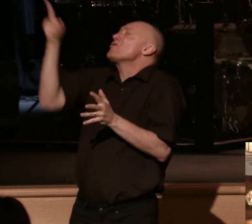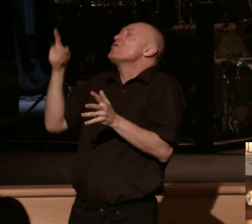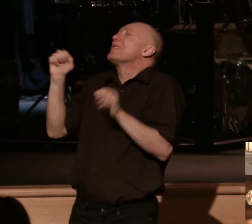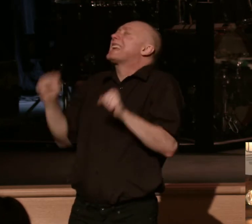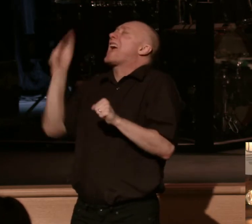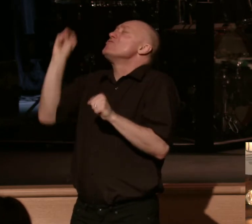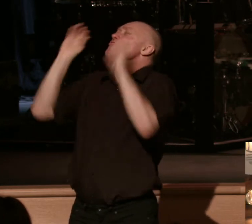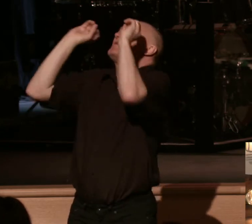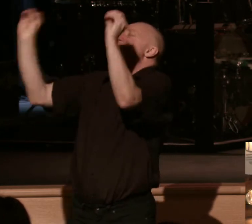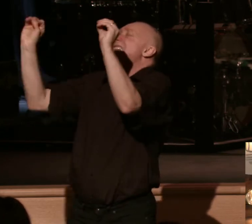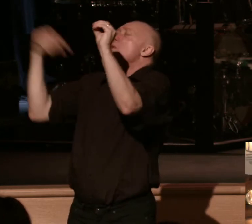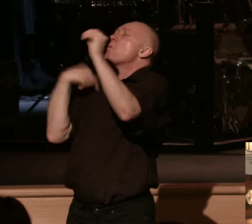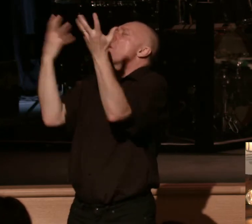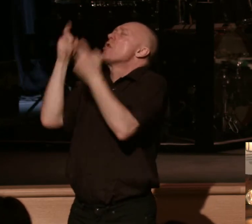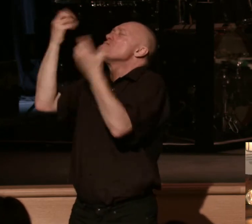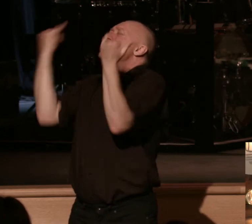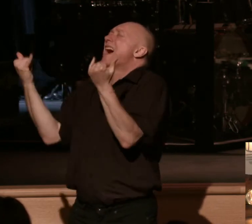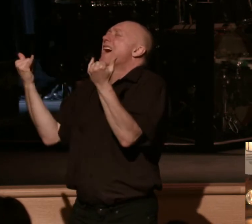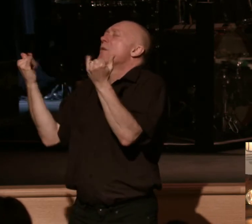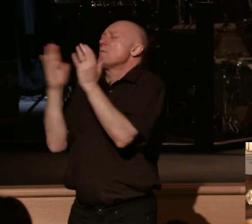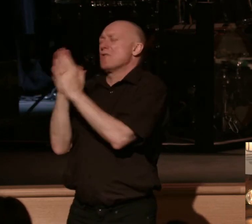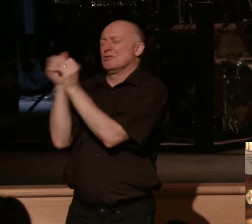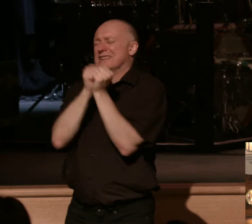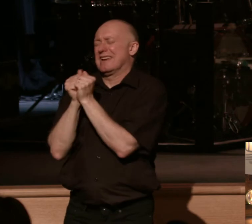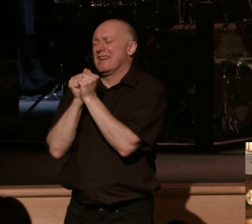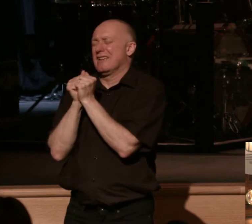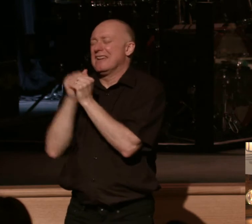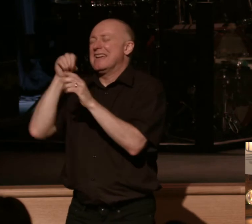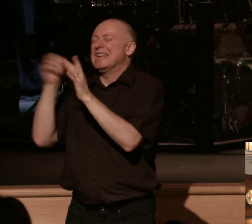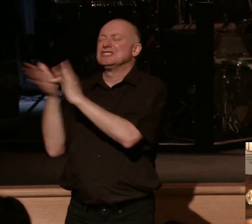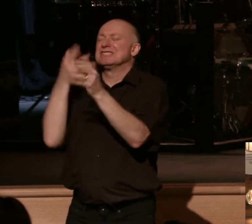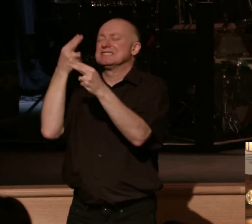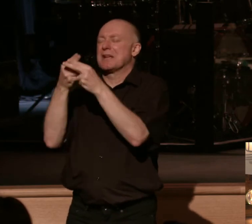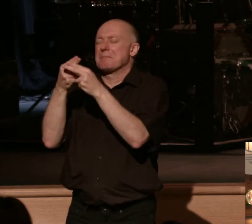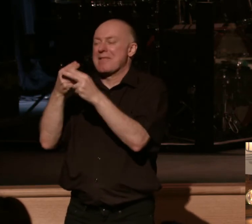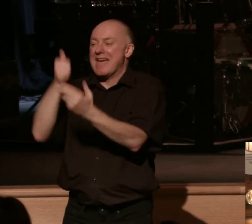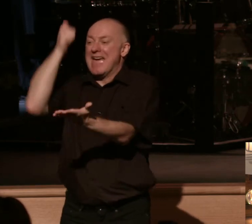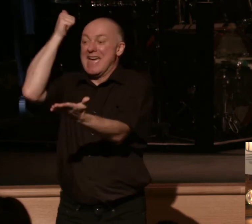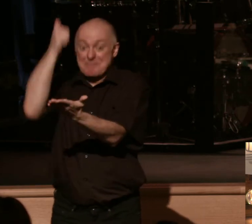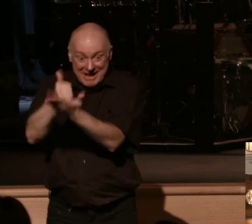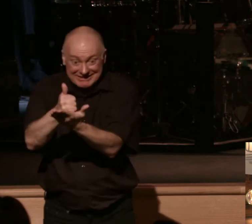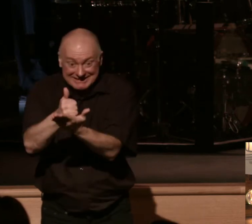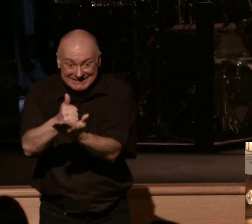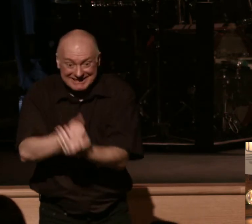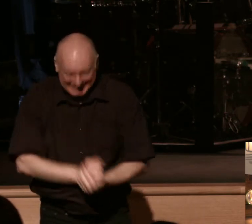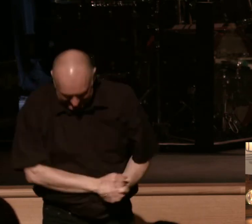So we seek You now, I pray together as a church. In Jesus' name, amen. Amen.